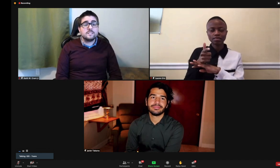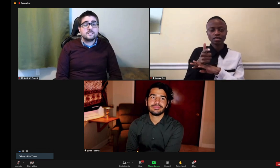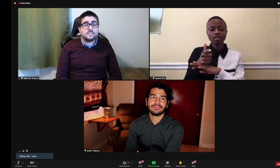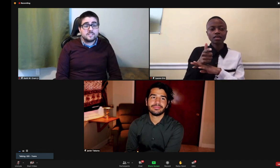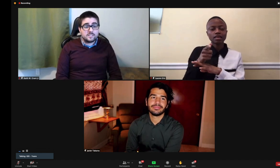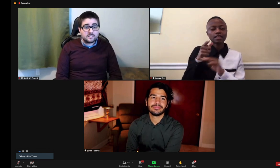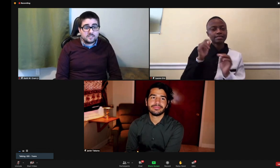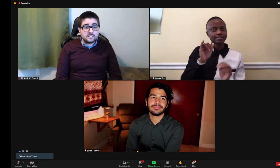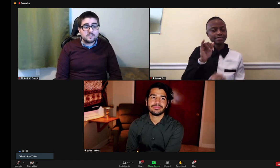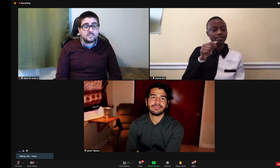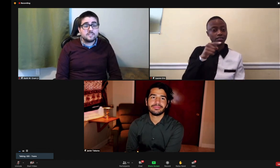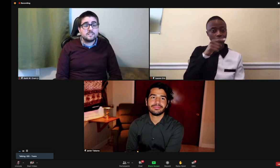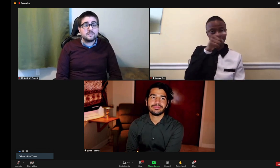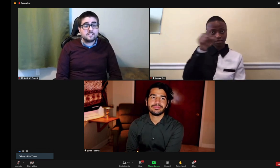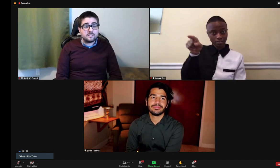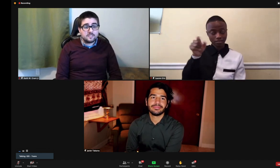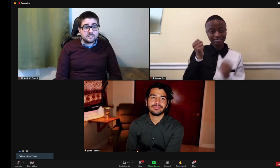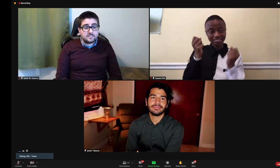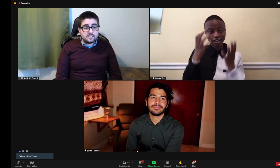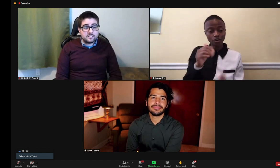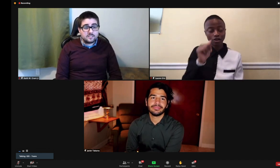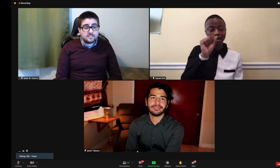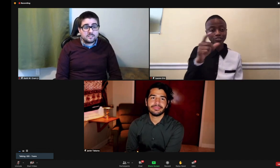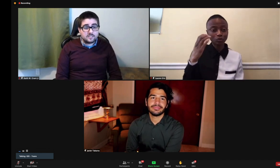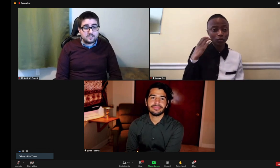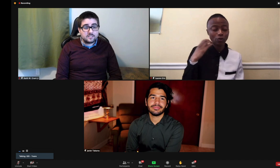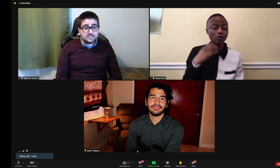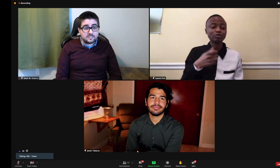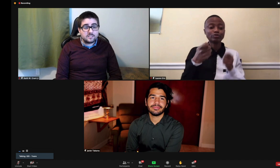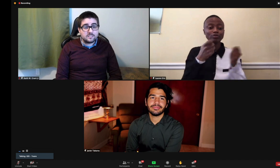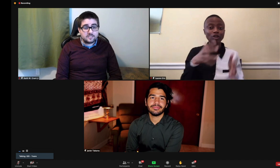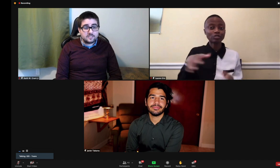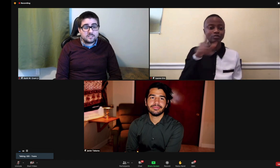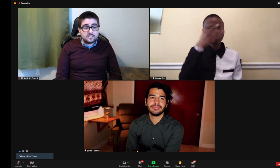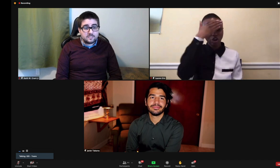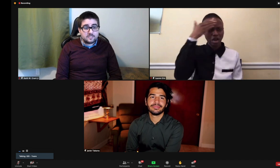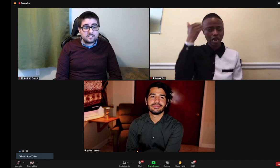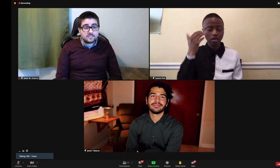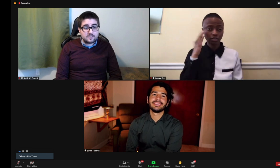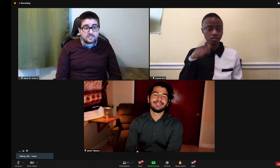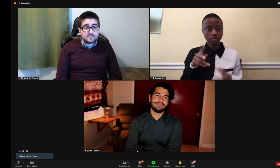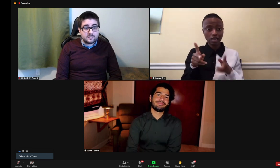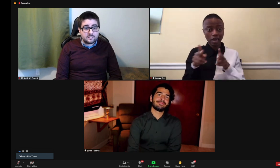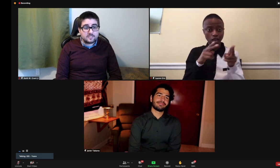and it was interesting because the signers, ASL coach and ASL directors